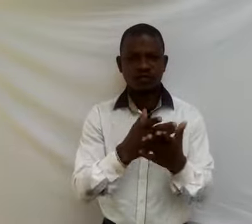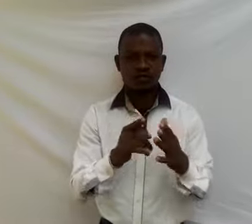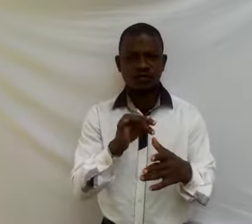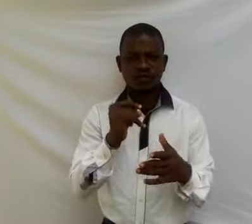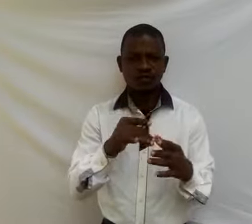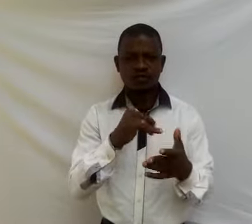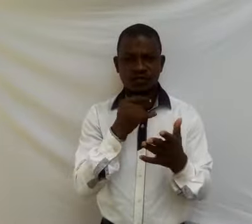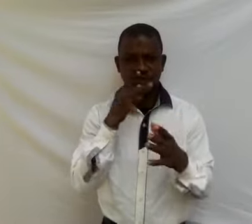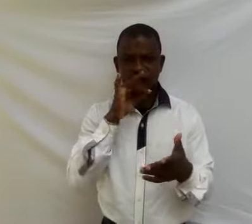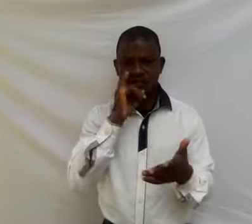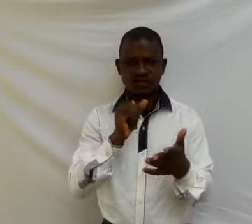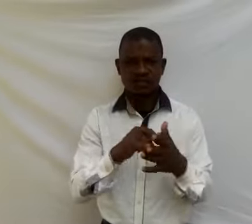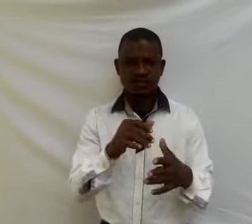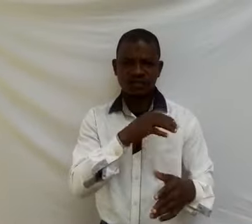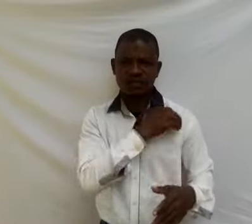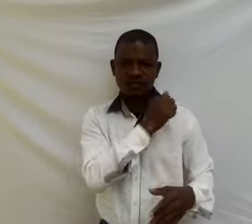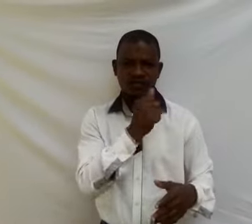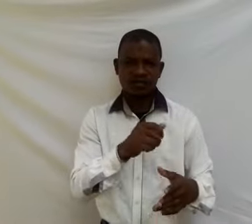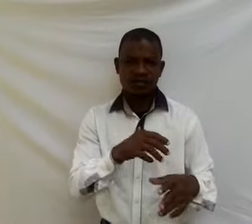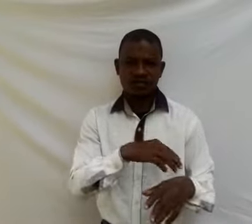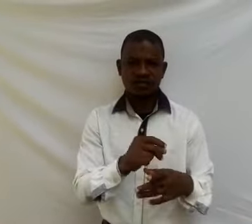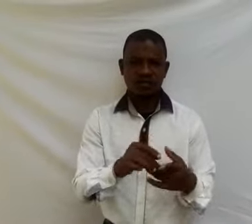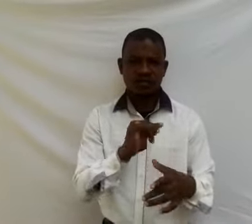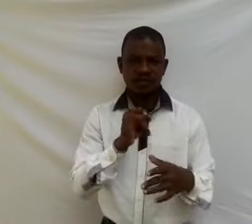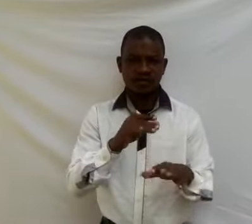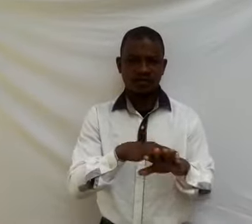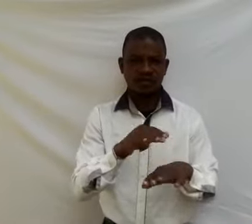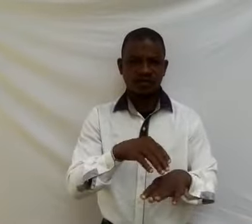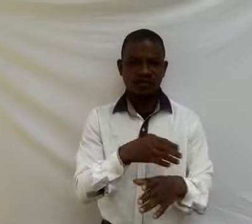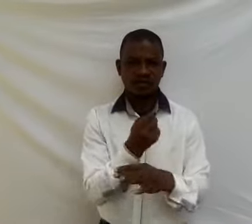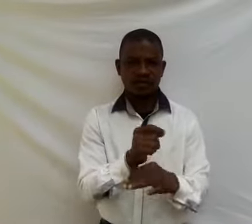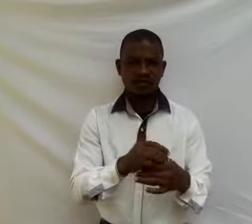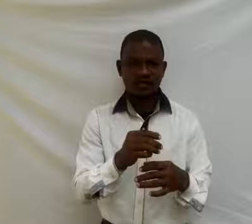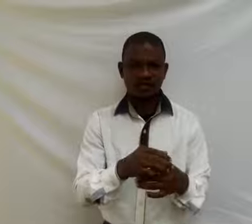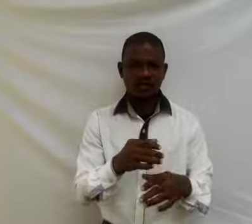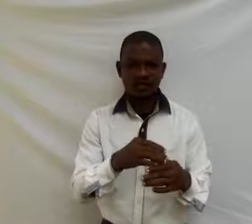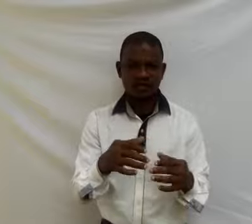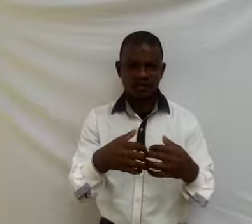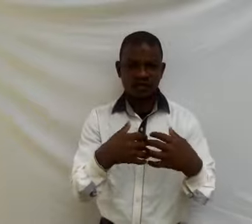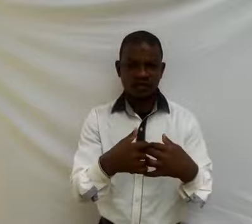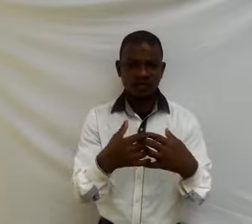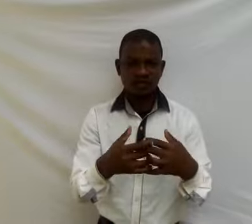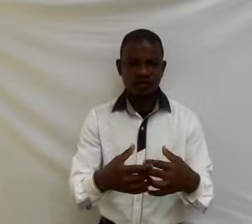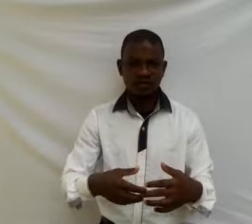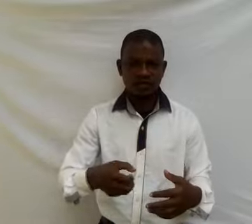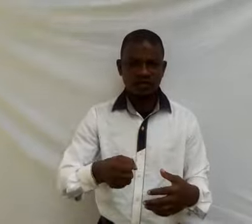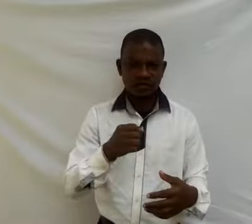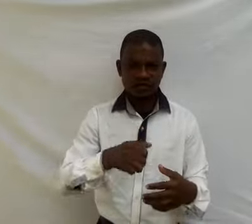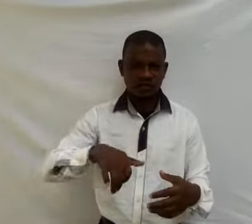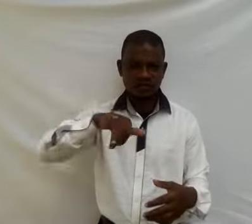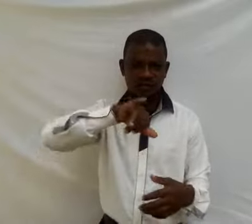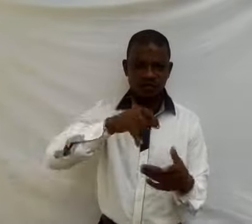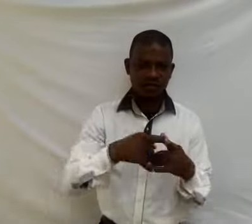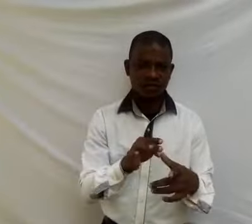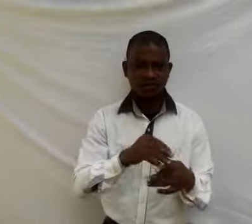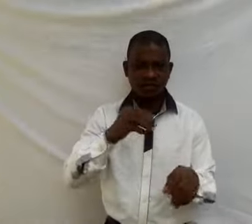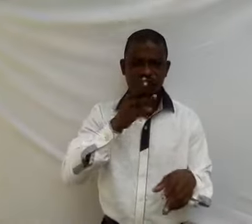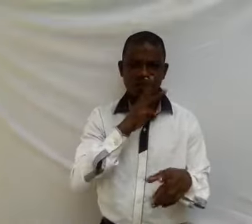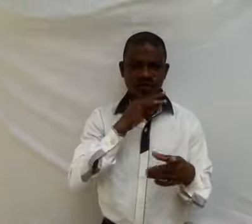is applied by placing it on an electric stove and the water is allowed